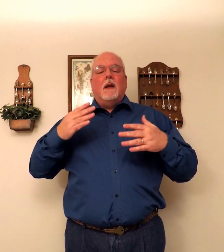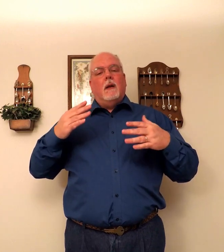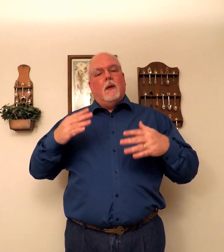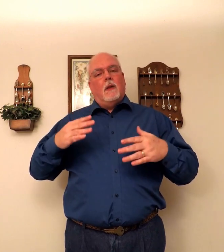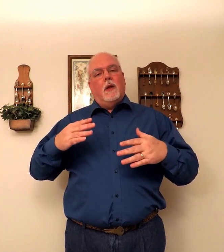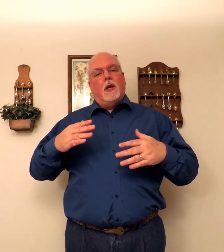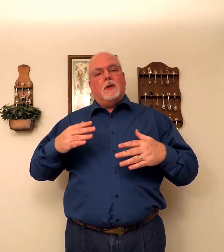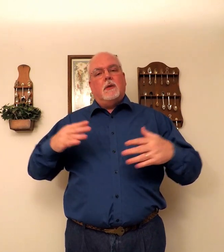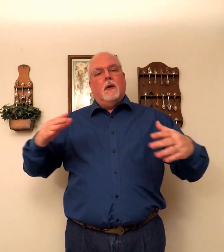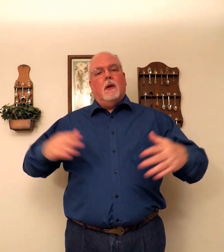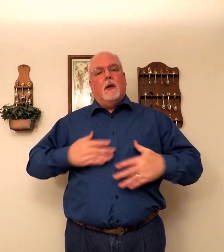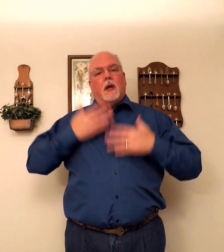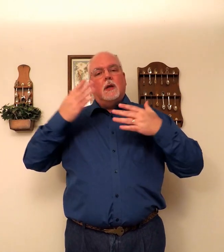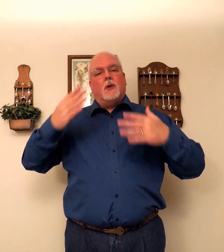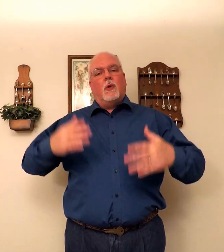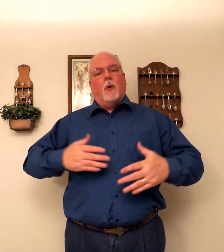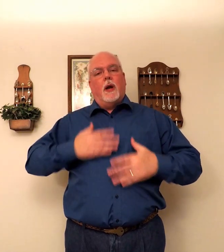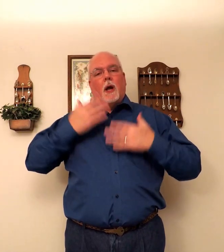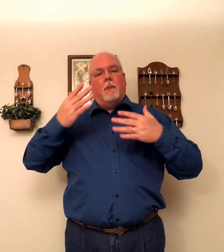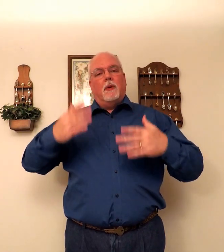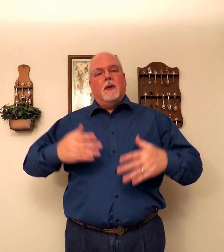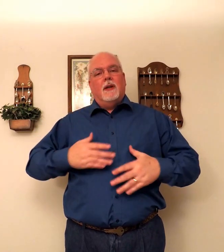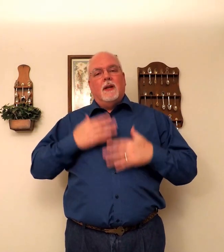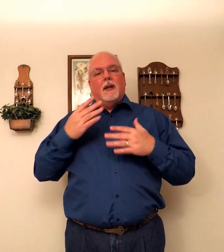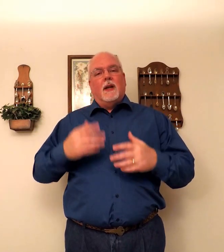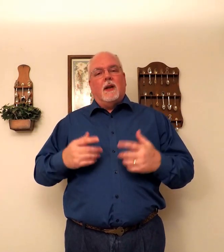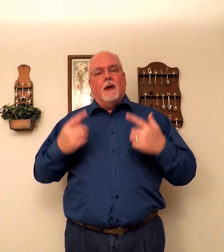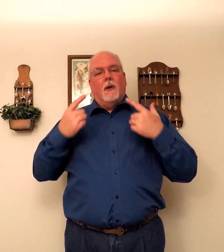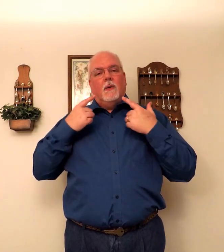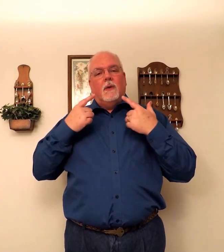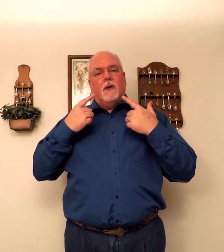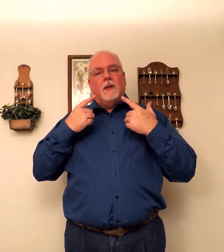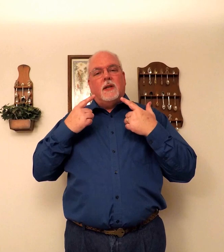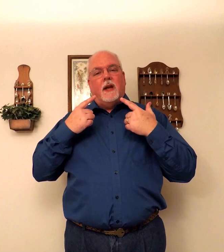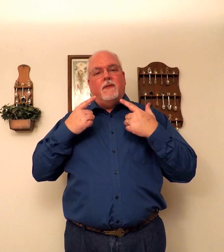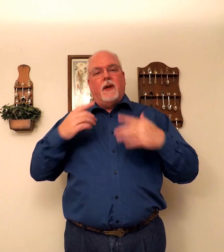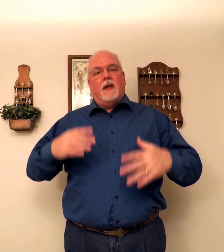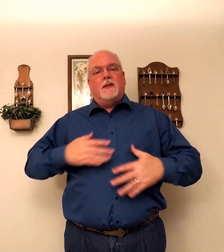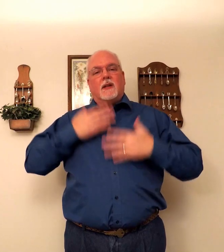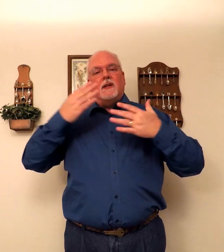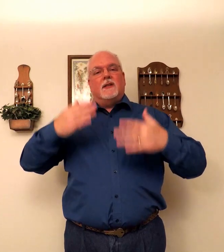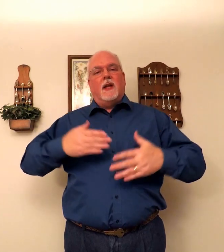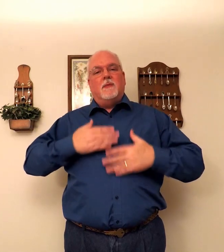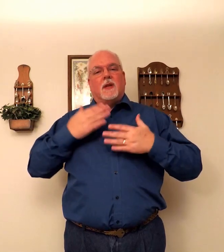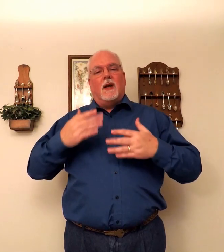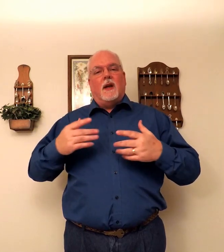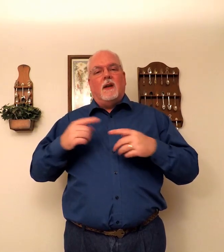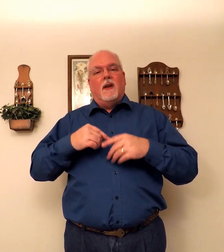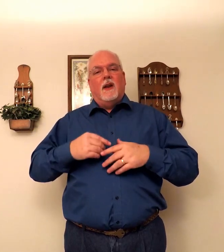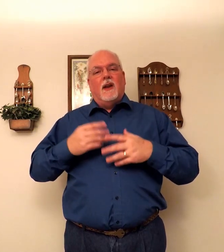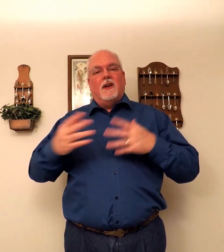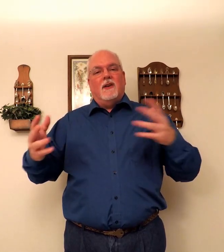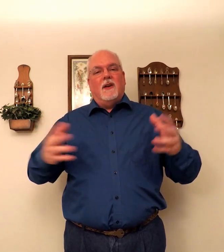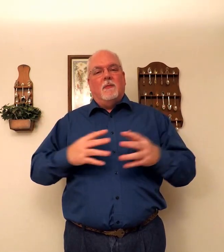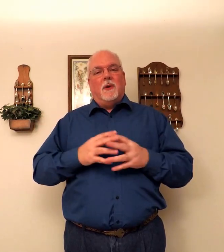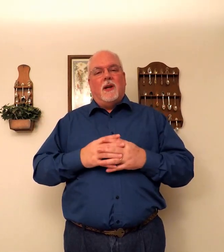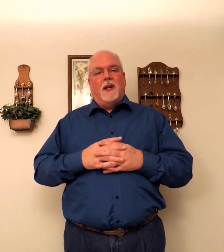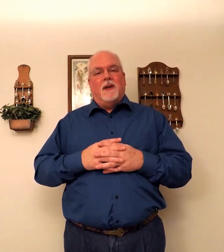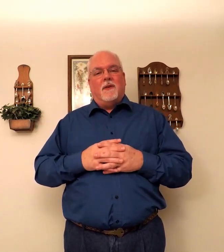this is throwing up. You know, sad face. Same sign. Completely different